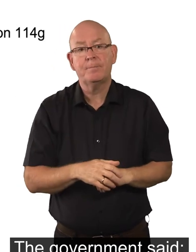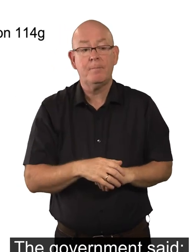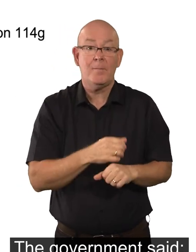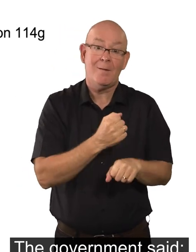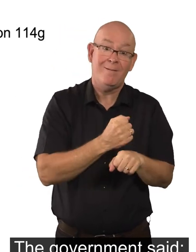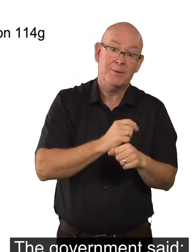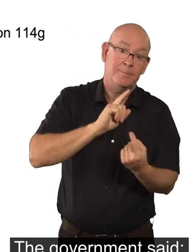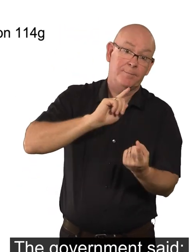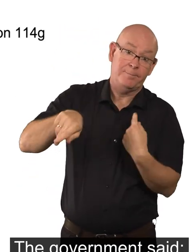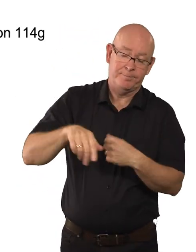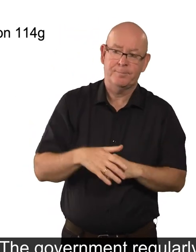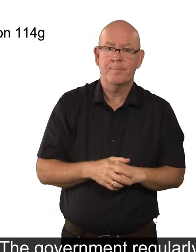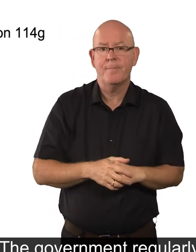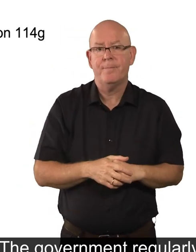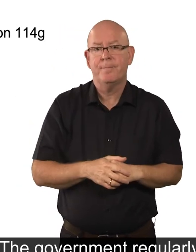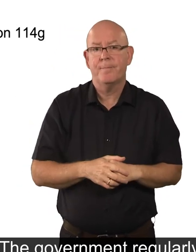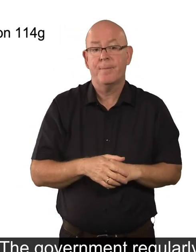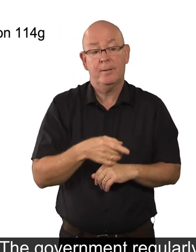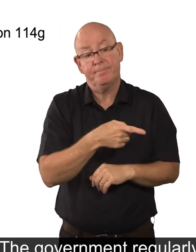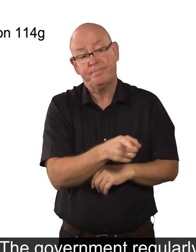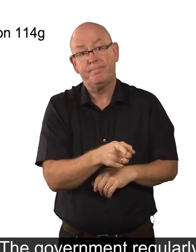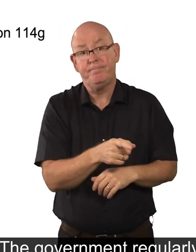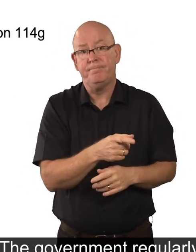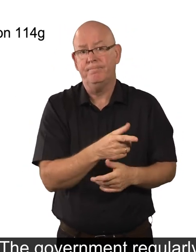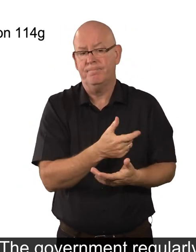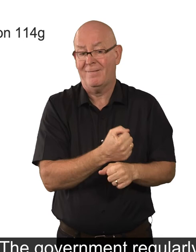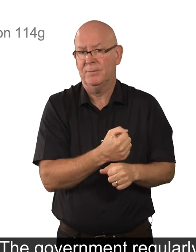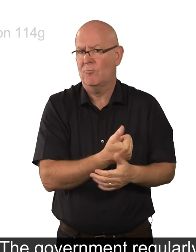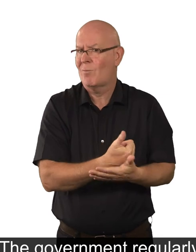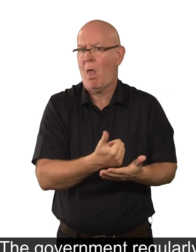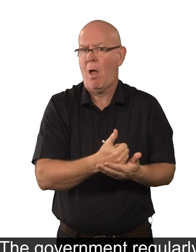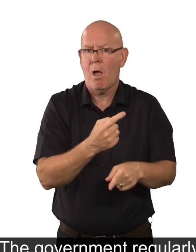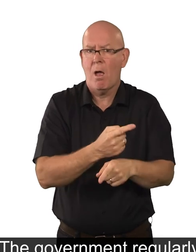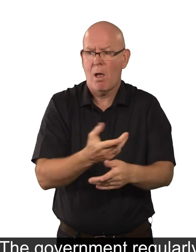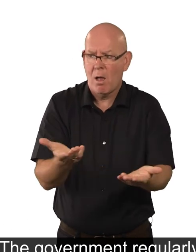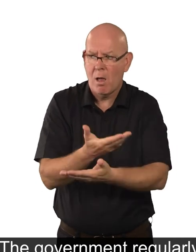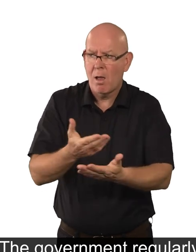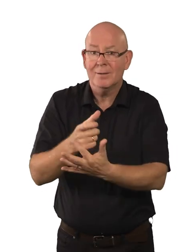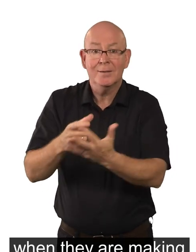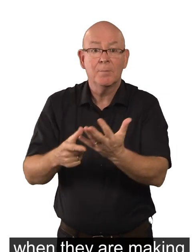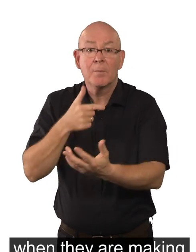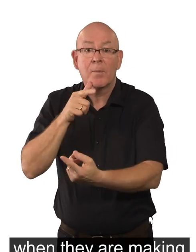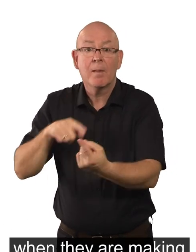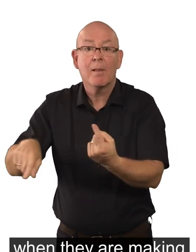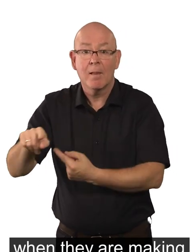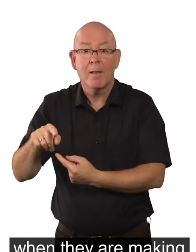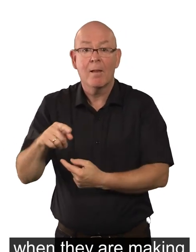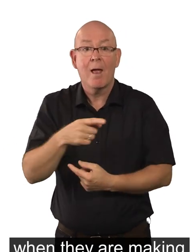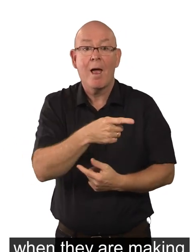The Government said, The Government regularly talks to disabled people when they are making new